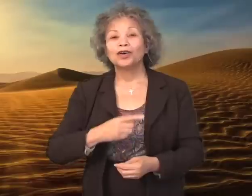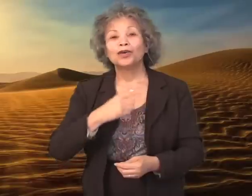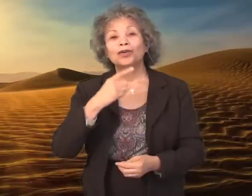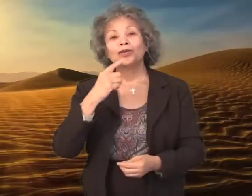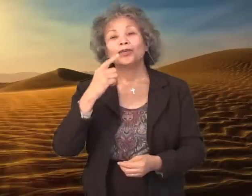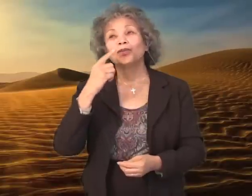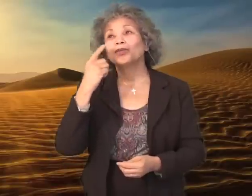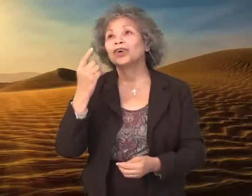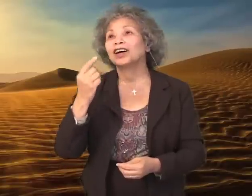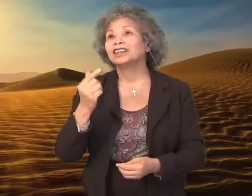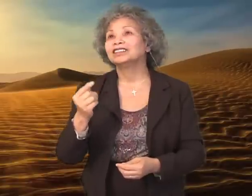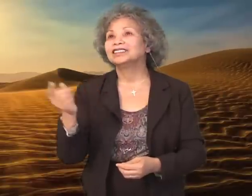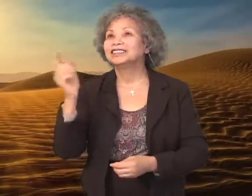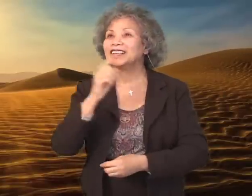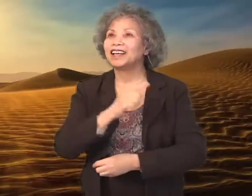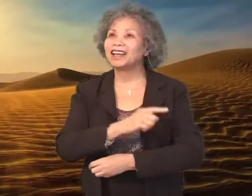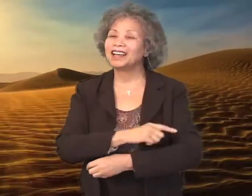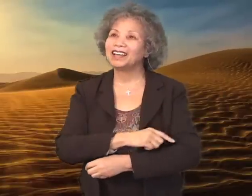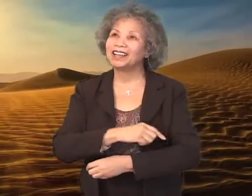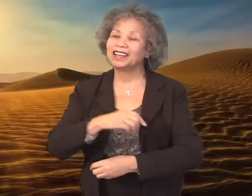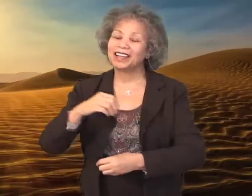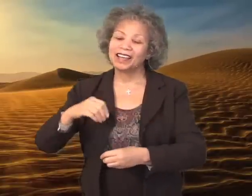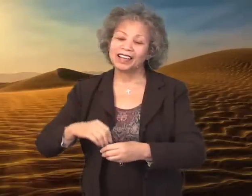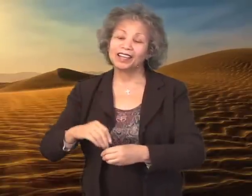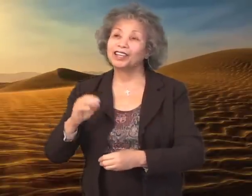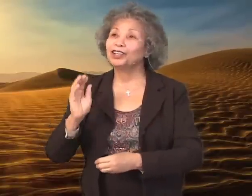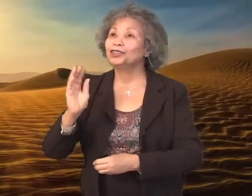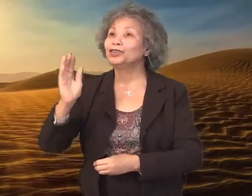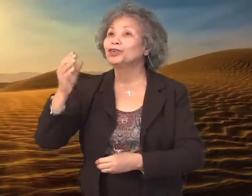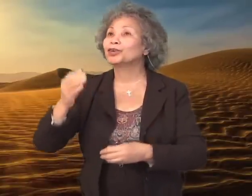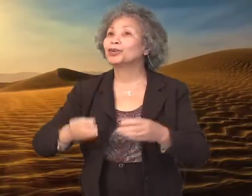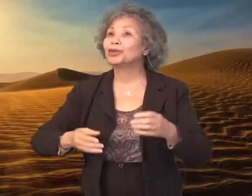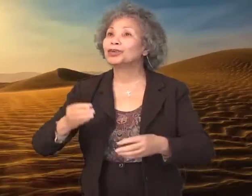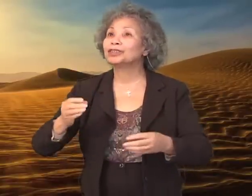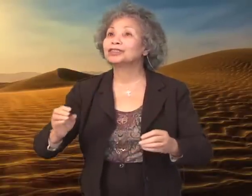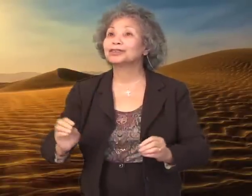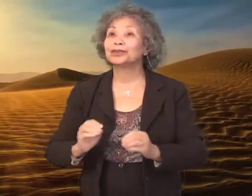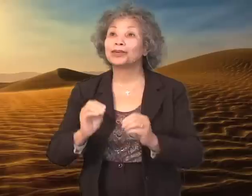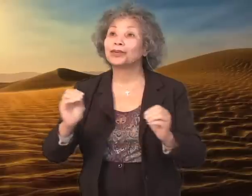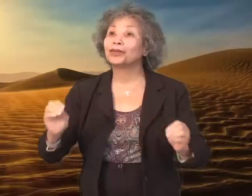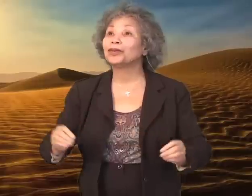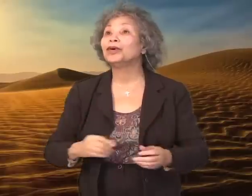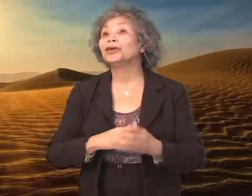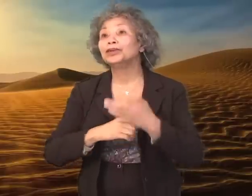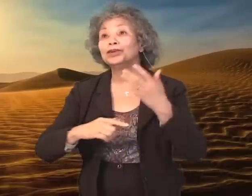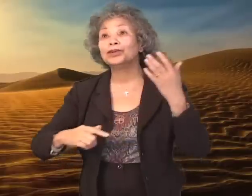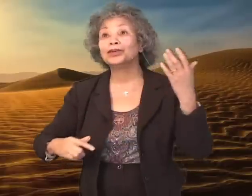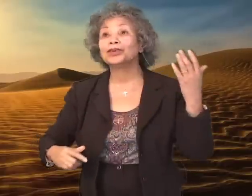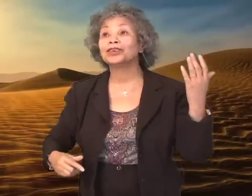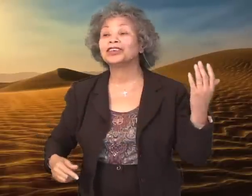One day in your courts, O Lord,